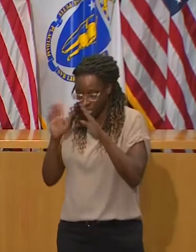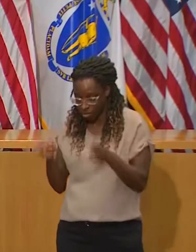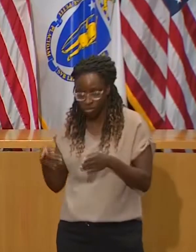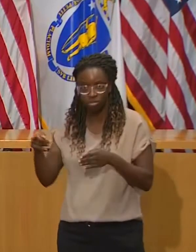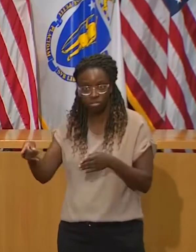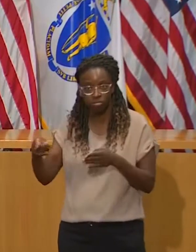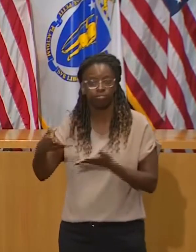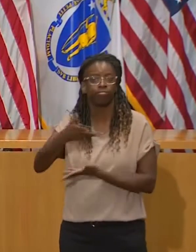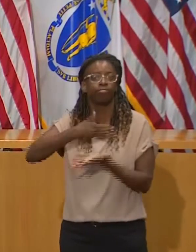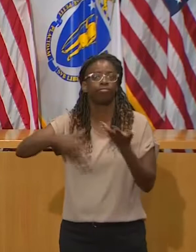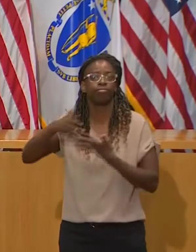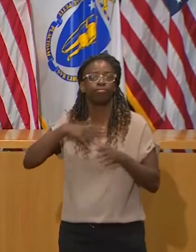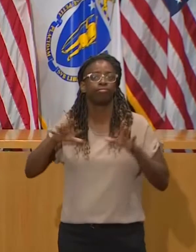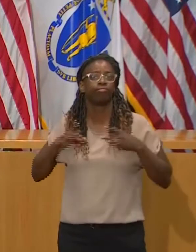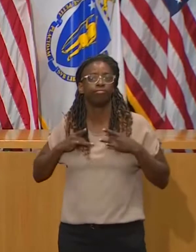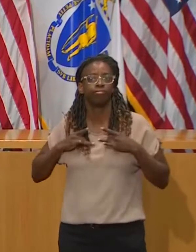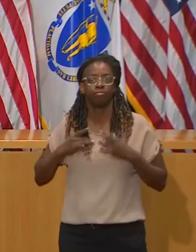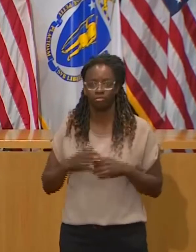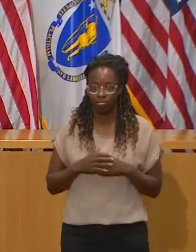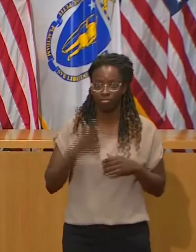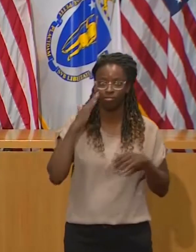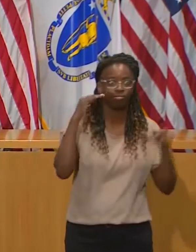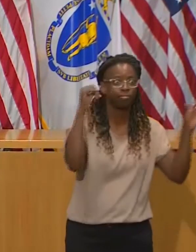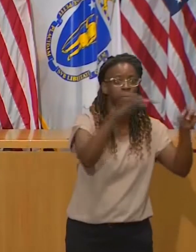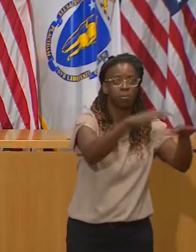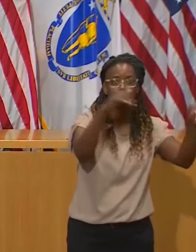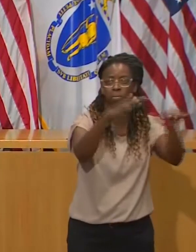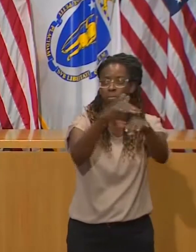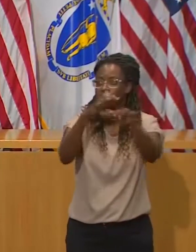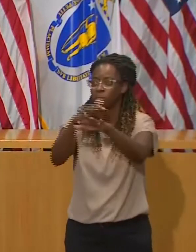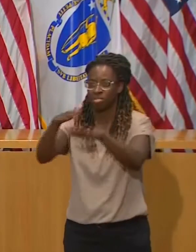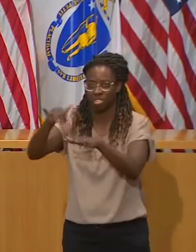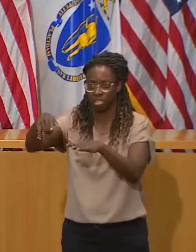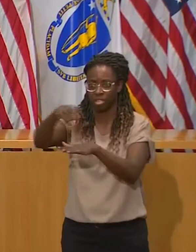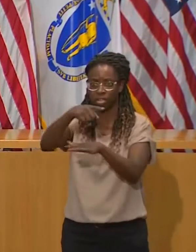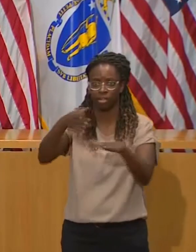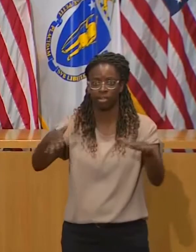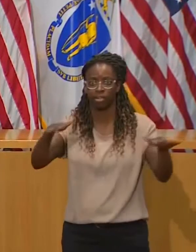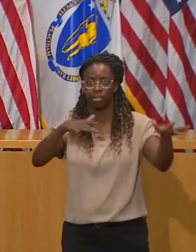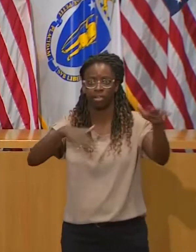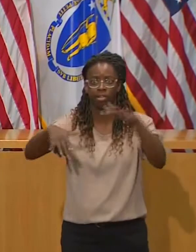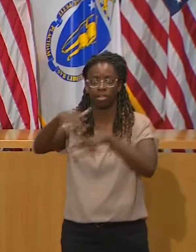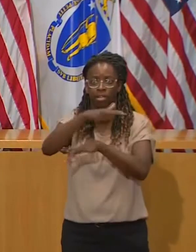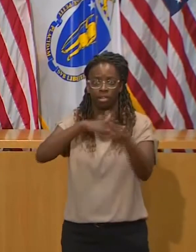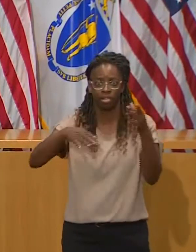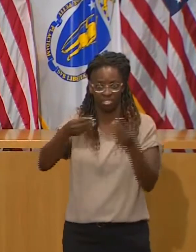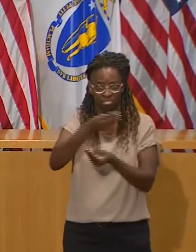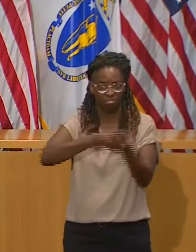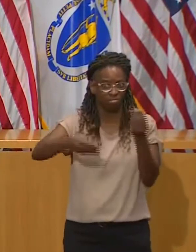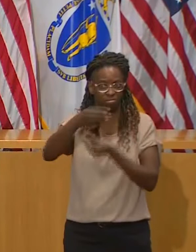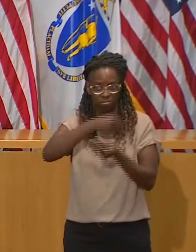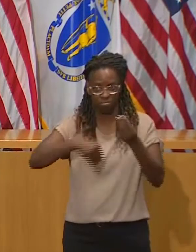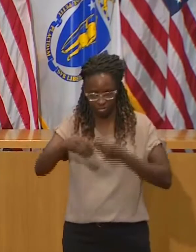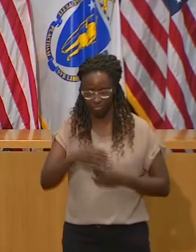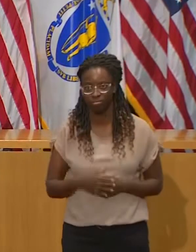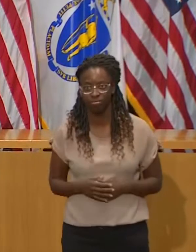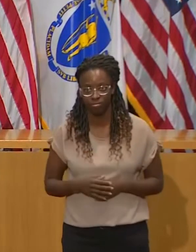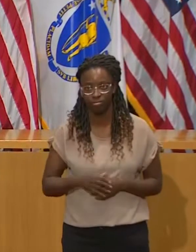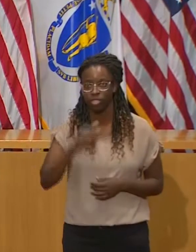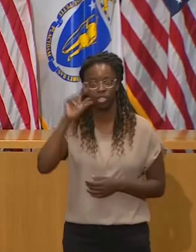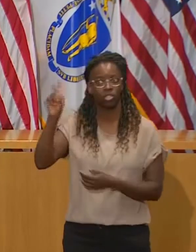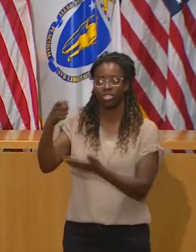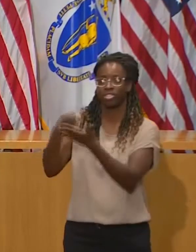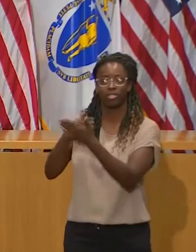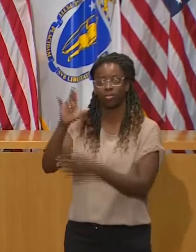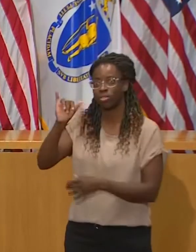states, and you get the idea that it's about a lot more than just the time on the ice. Parents and coaches have an obligation